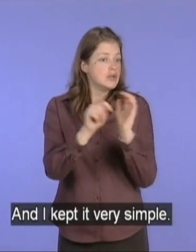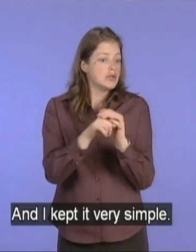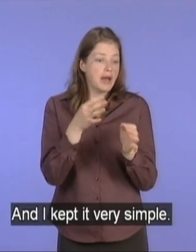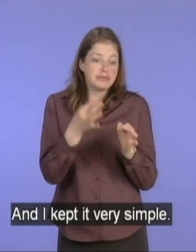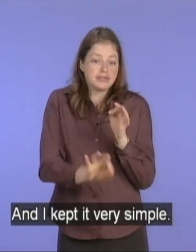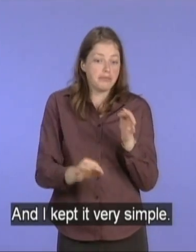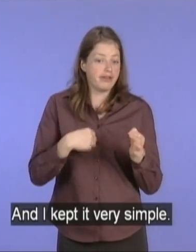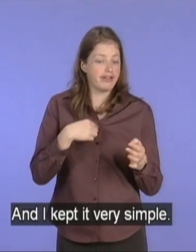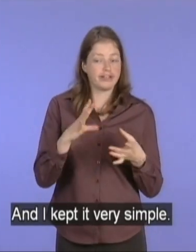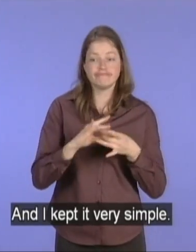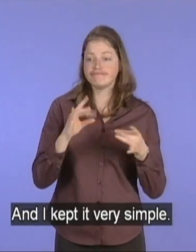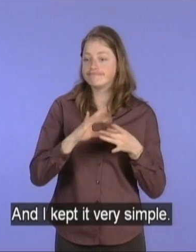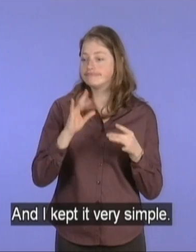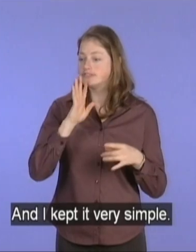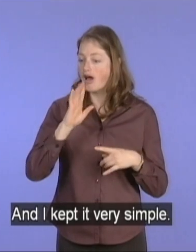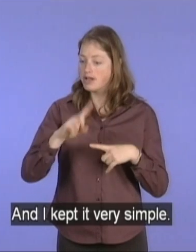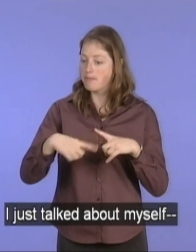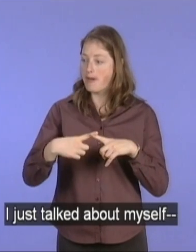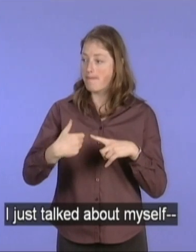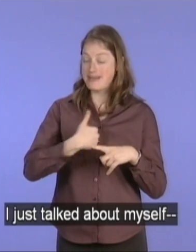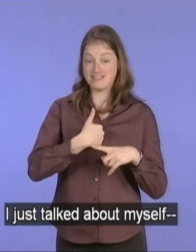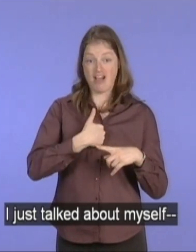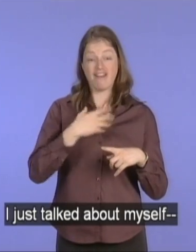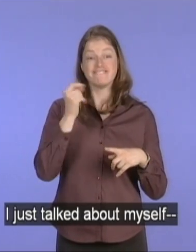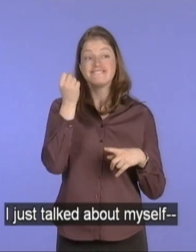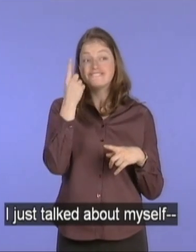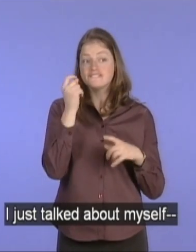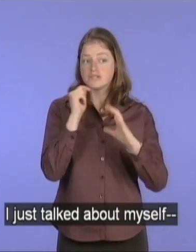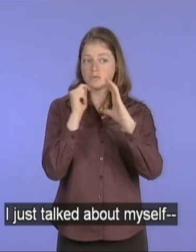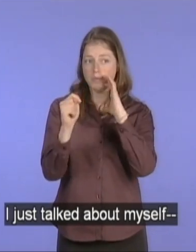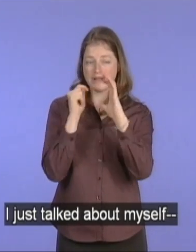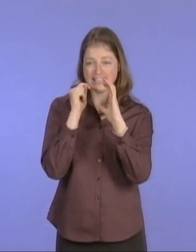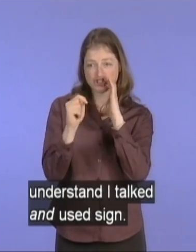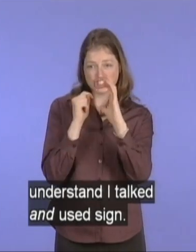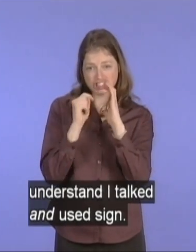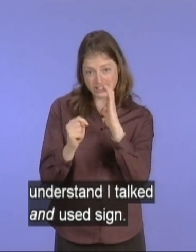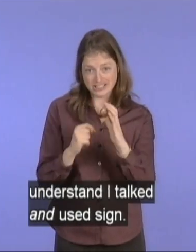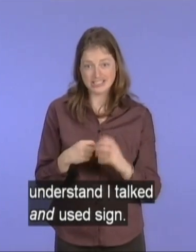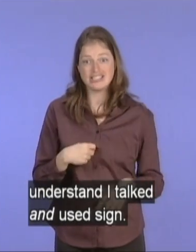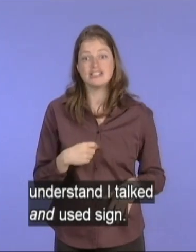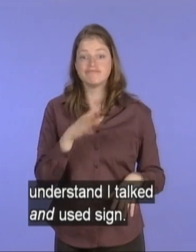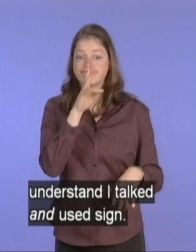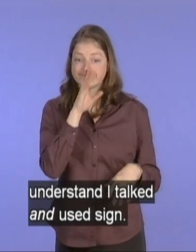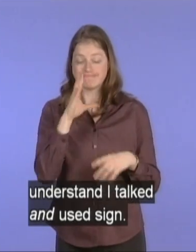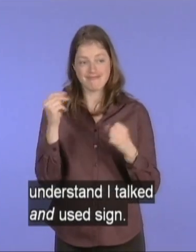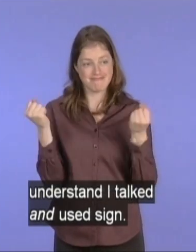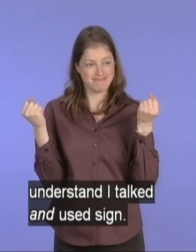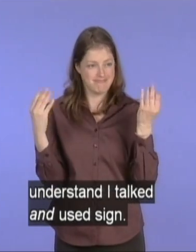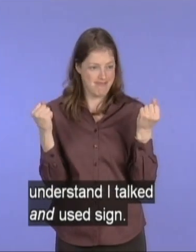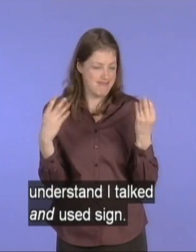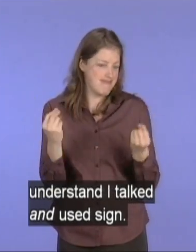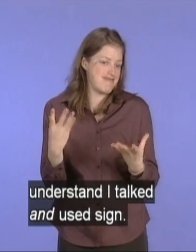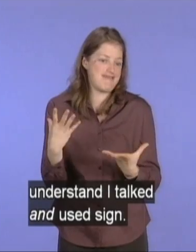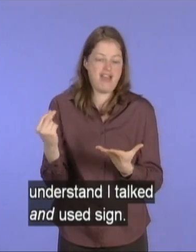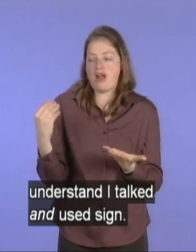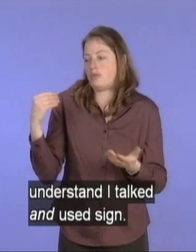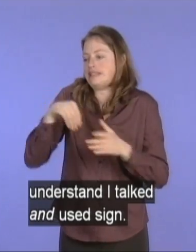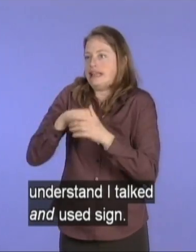And on the videotape, I kept it very simple. I just talked about myself. Understand I was using total communication. I talked and